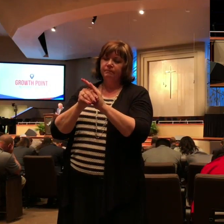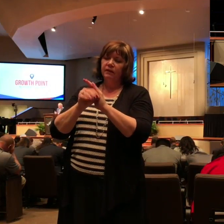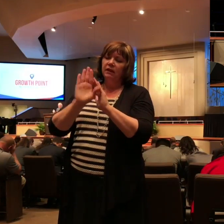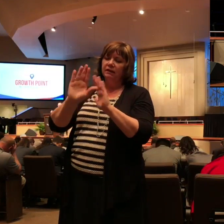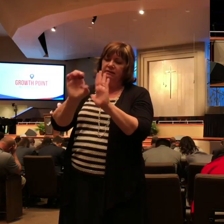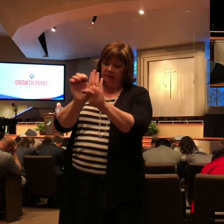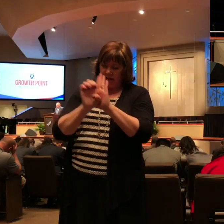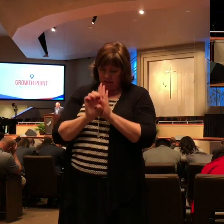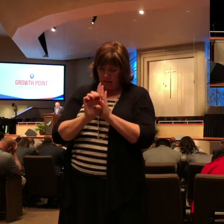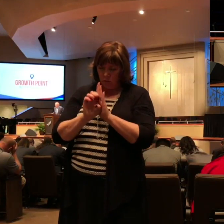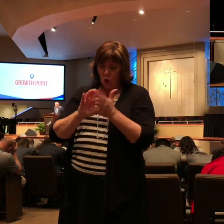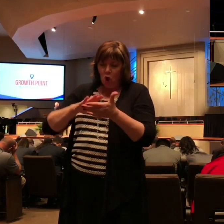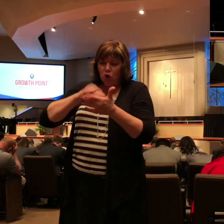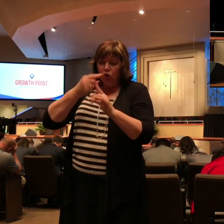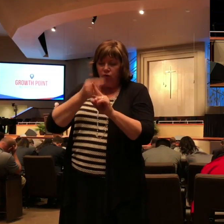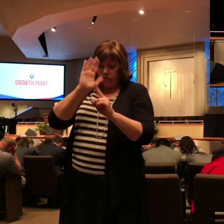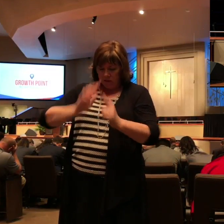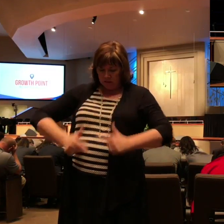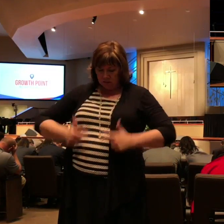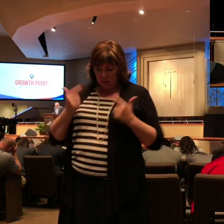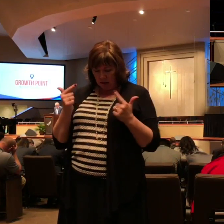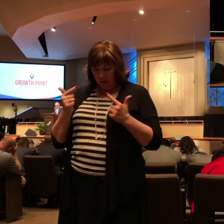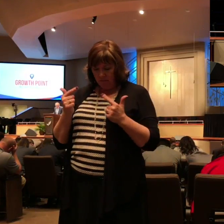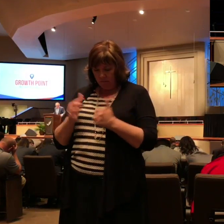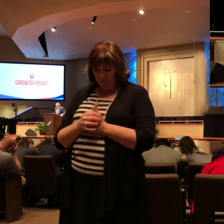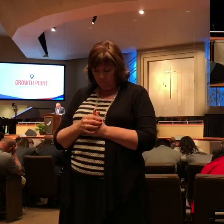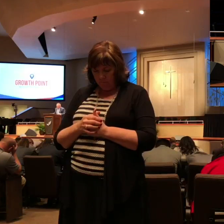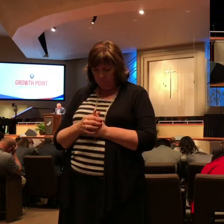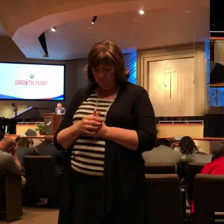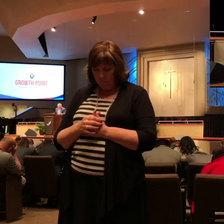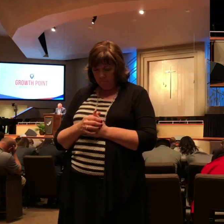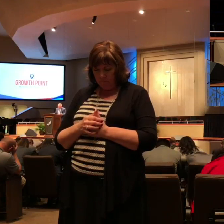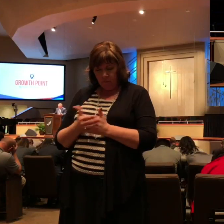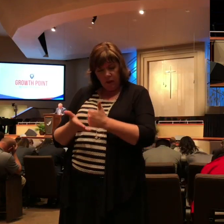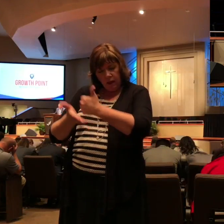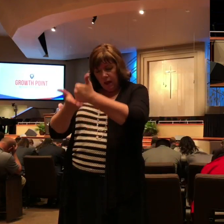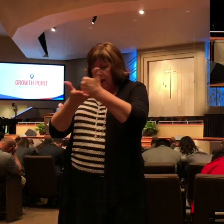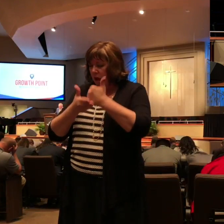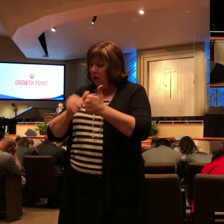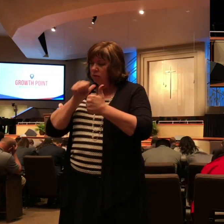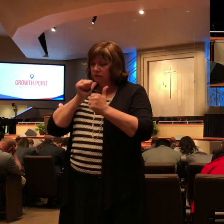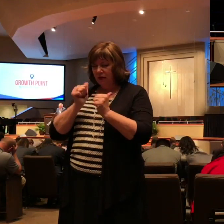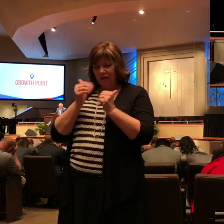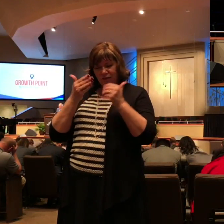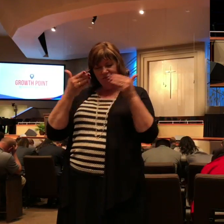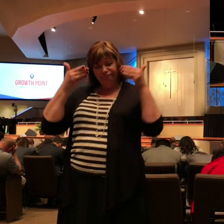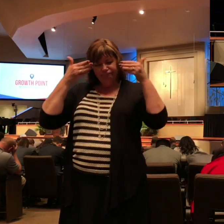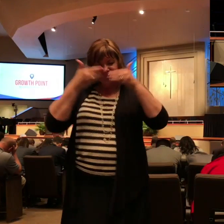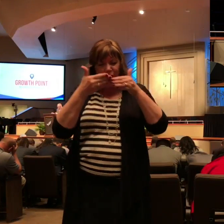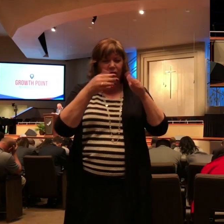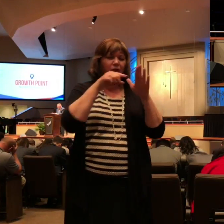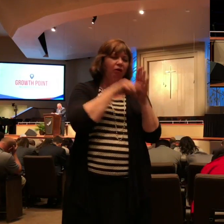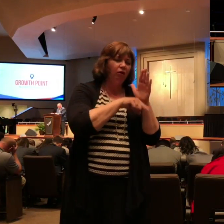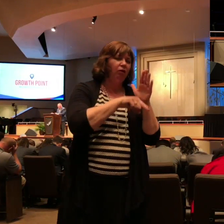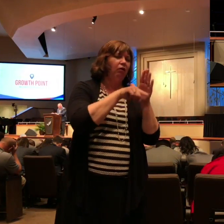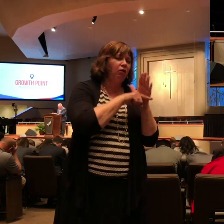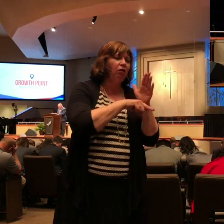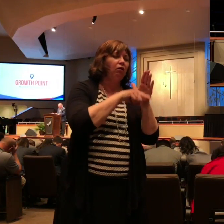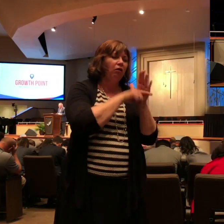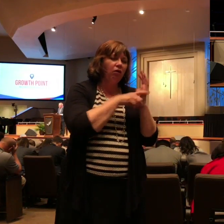and corporately together as a church not get bogged down with the negative not get involved in